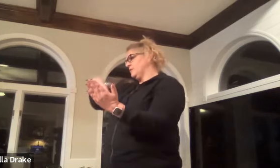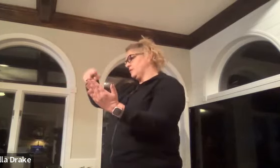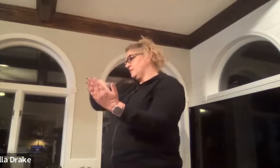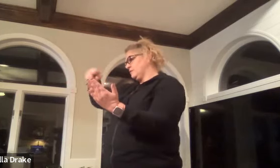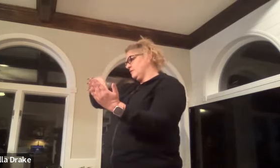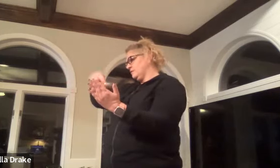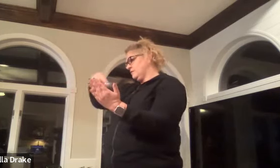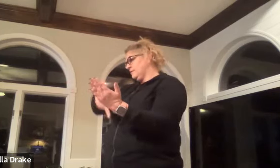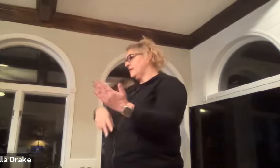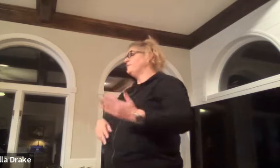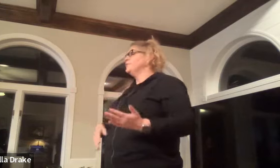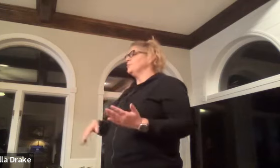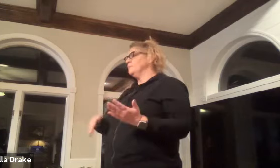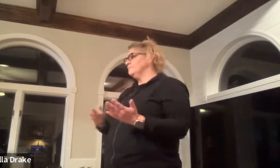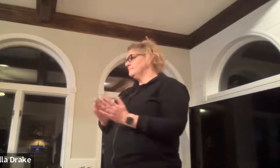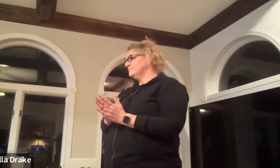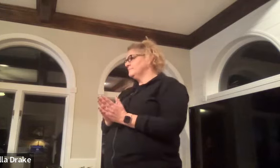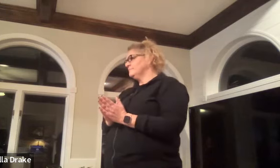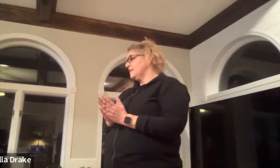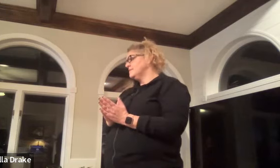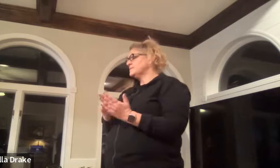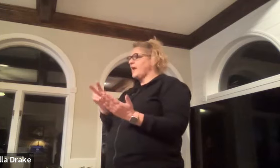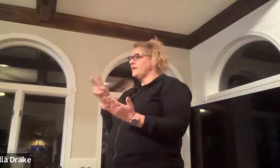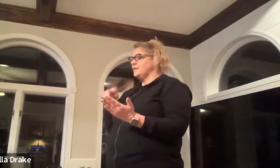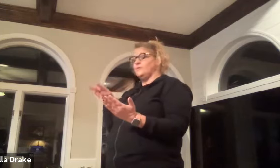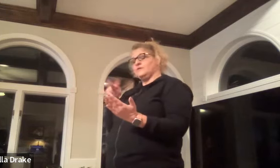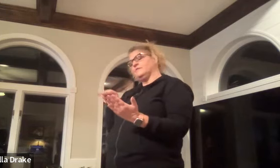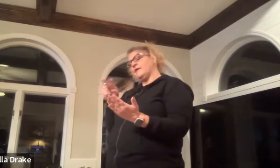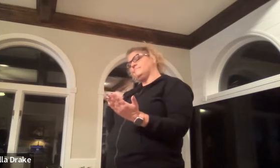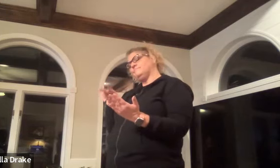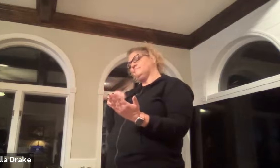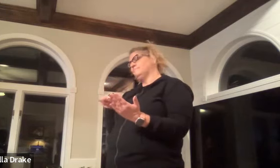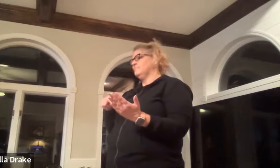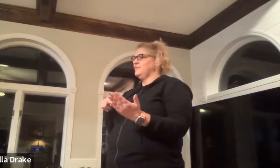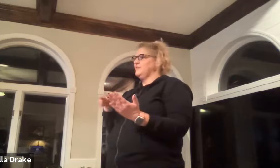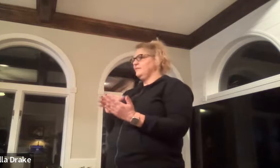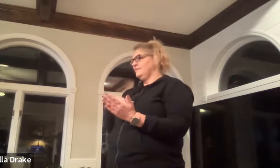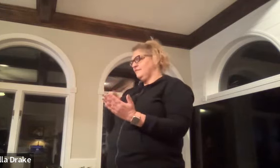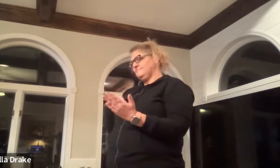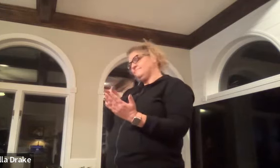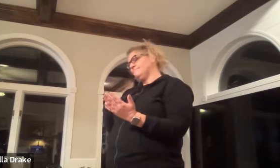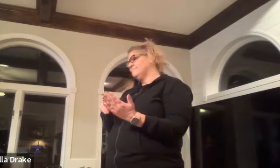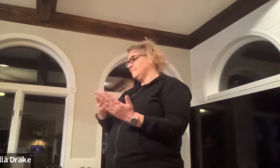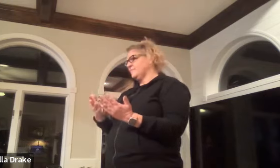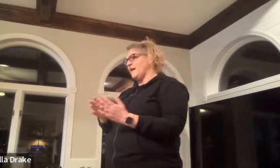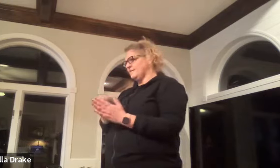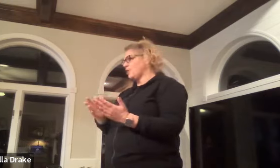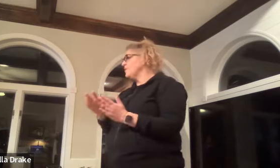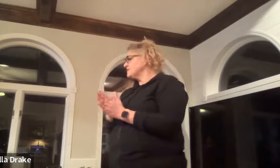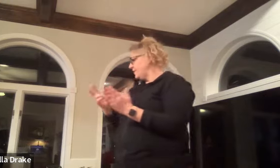book if you're scanning a book you're like like a recipe book like a recipe